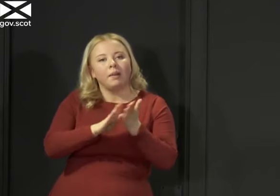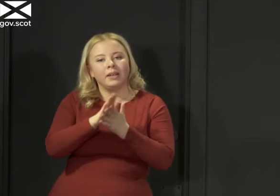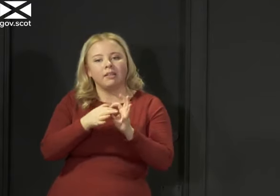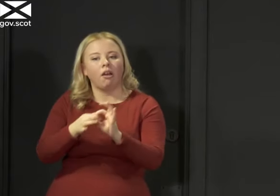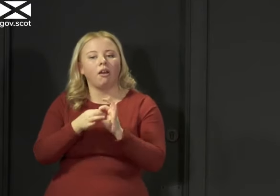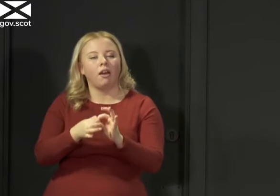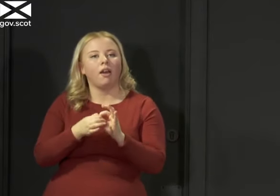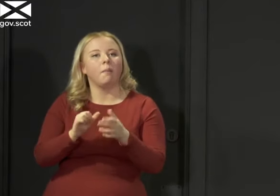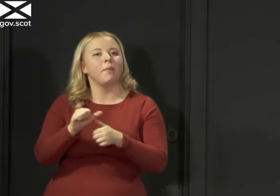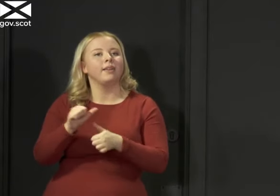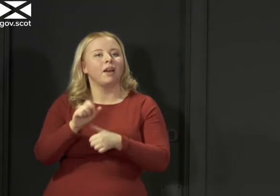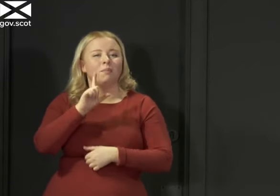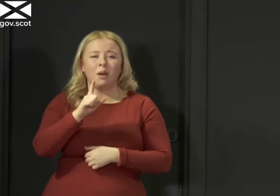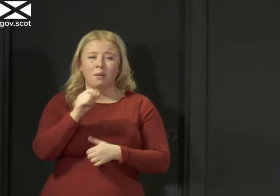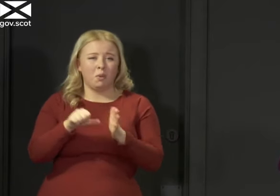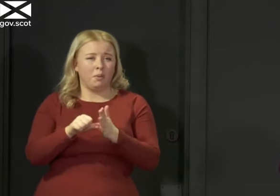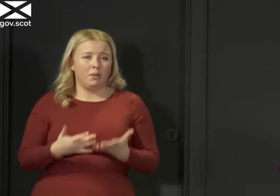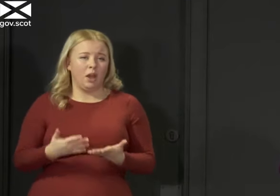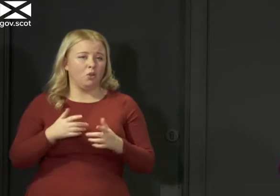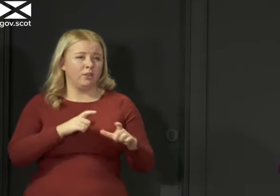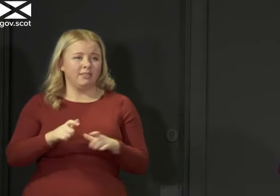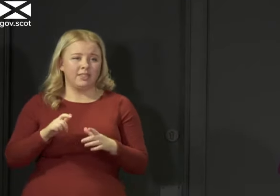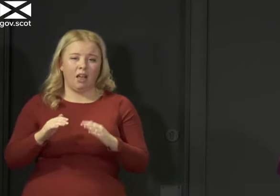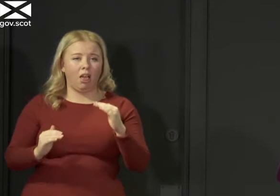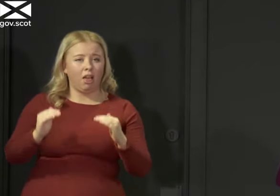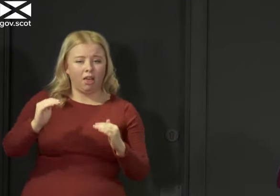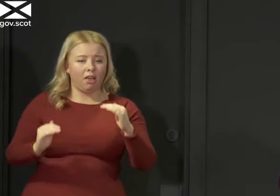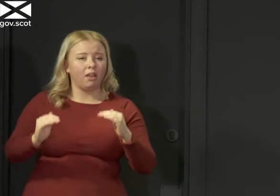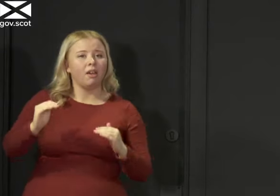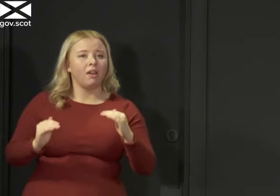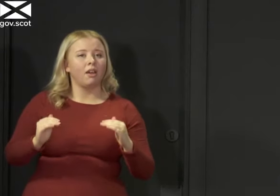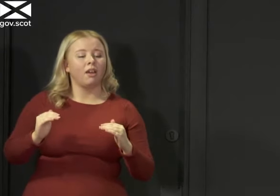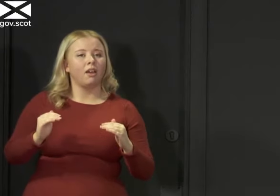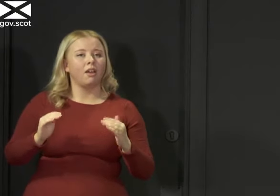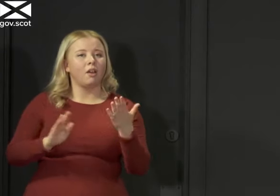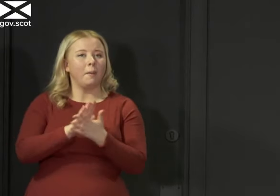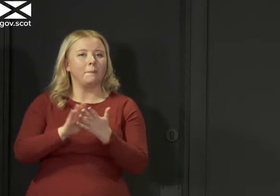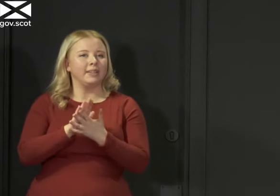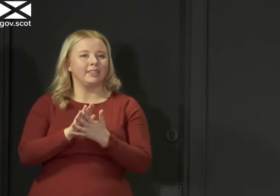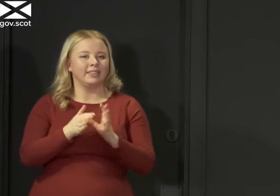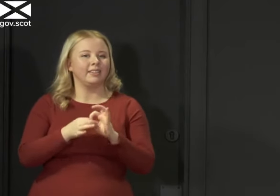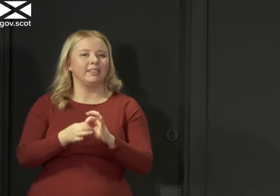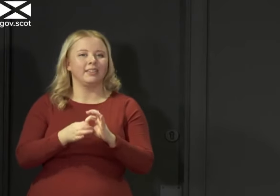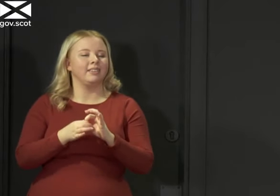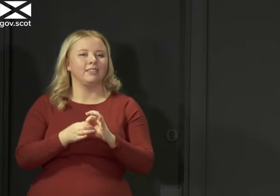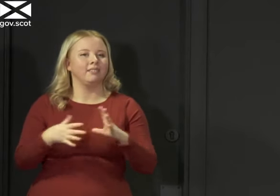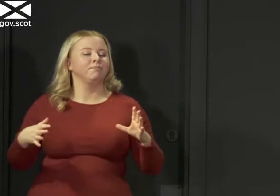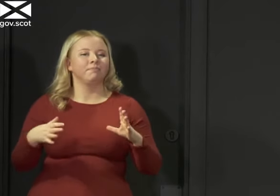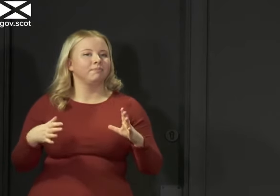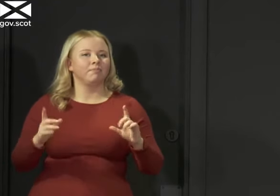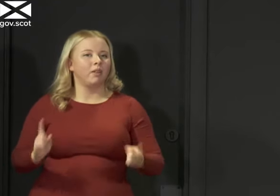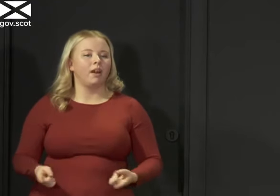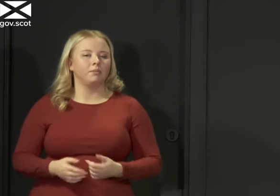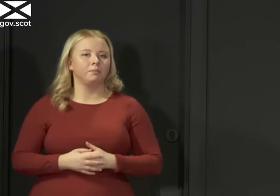now is that incidence is still a bit too high, and R is still a bit too close to 1, and it's that combination that is the problem. And,